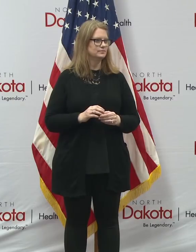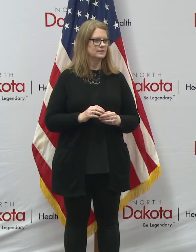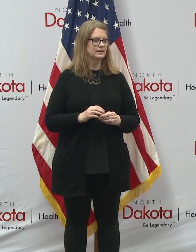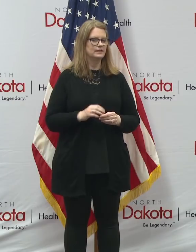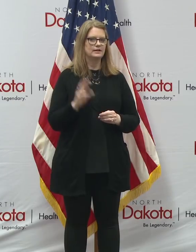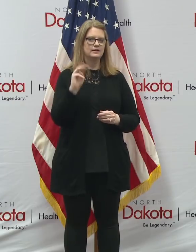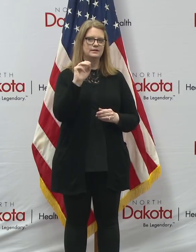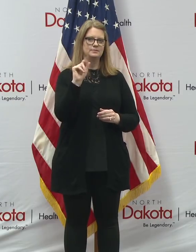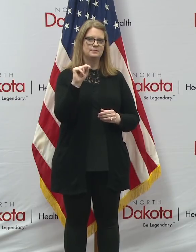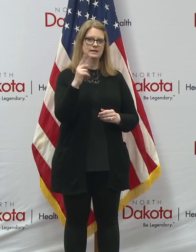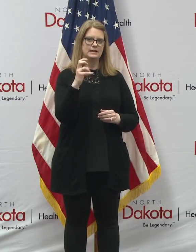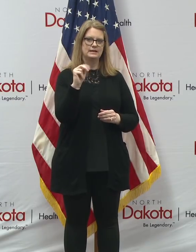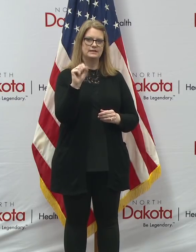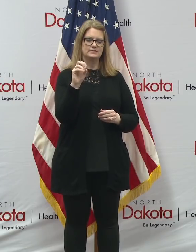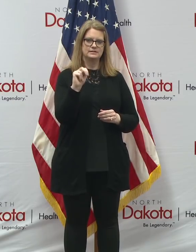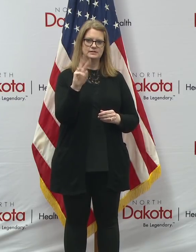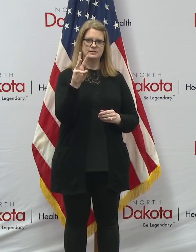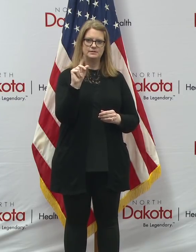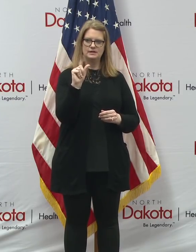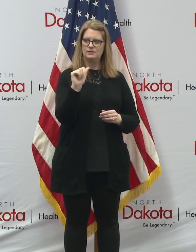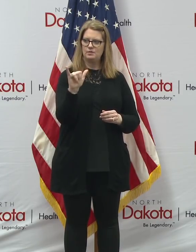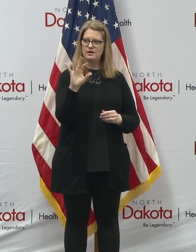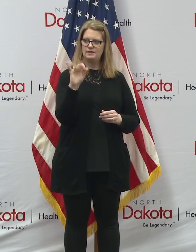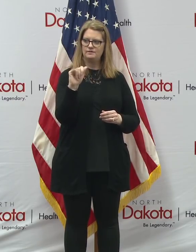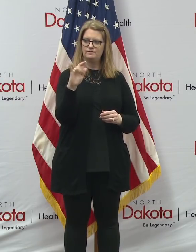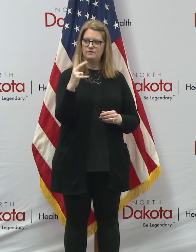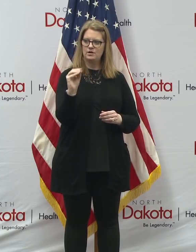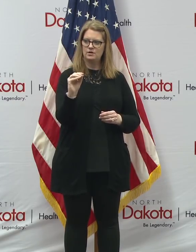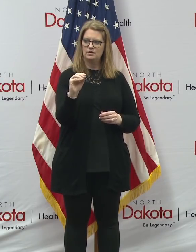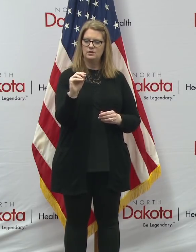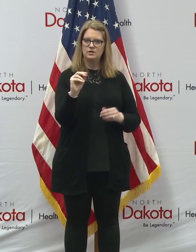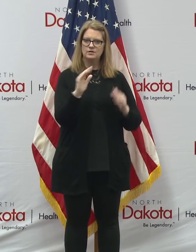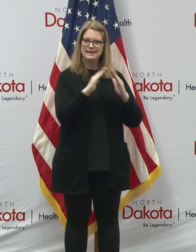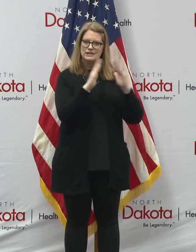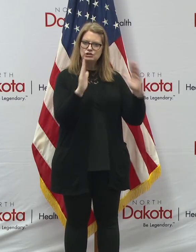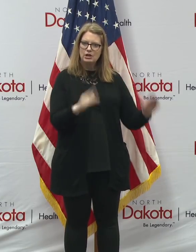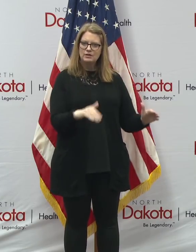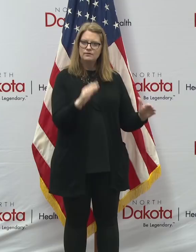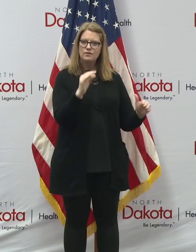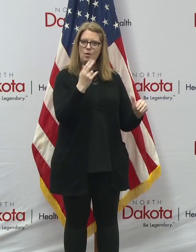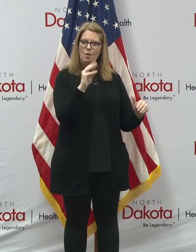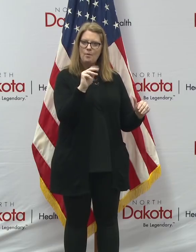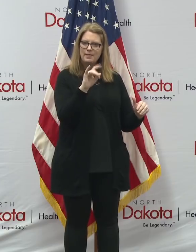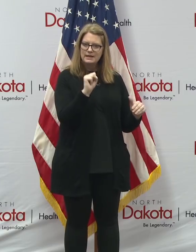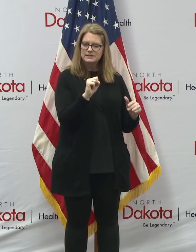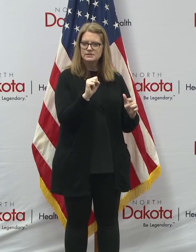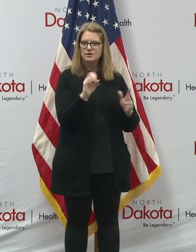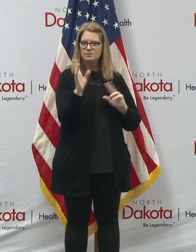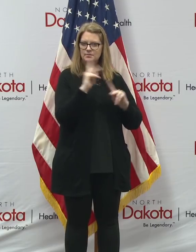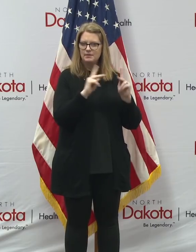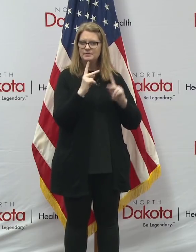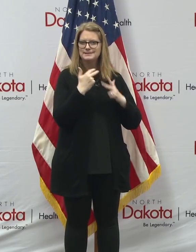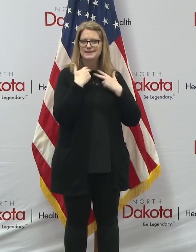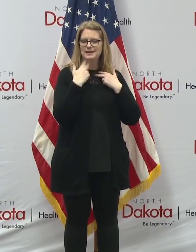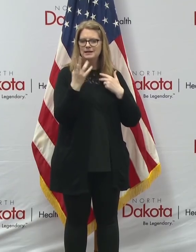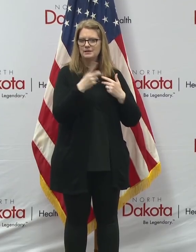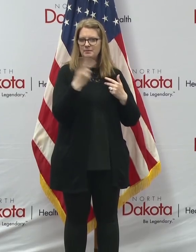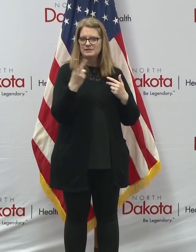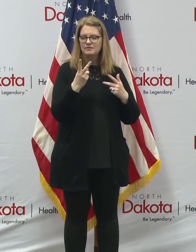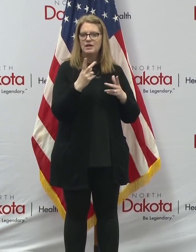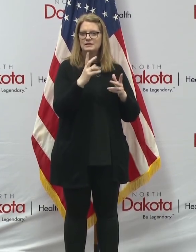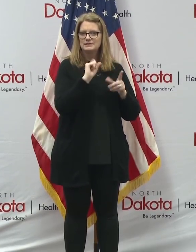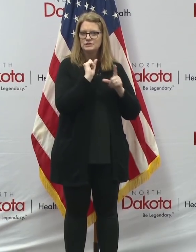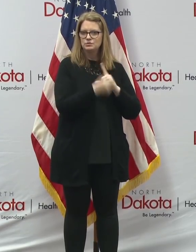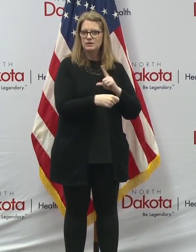Matt Henson with WDAY in Fargo. Regarding shelter for homeless or victims of domestic violence, where should they go,